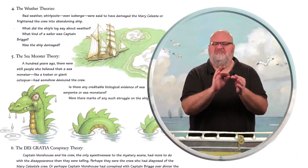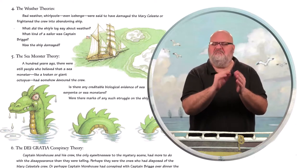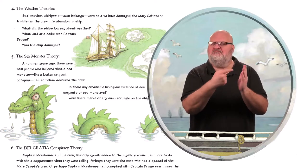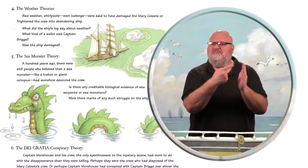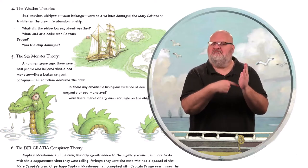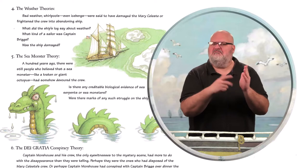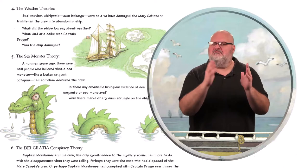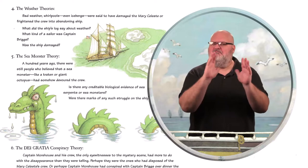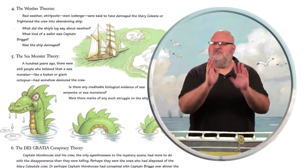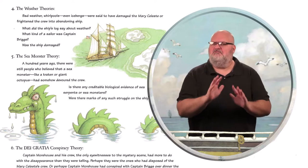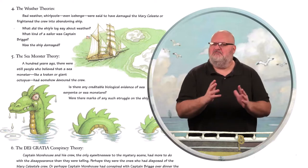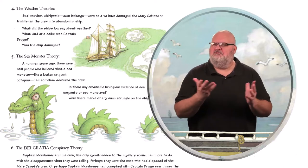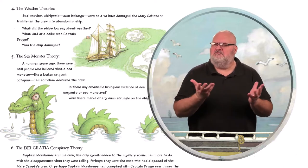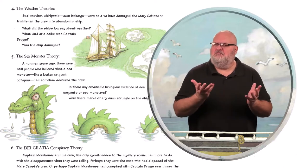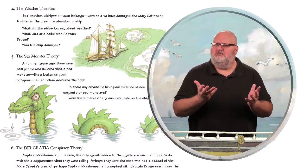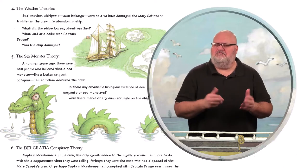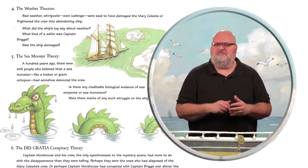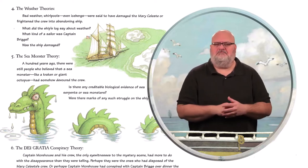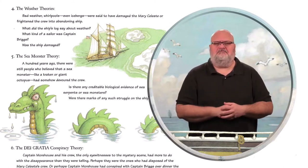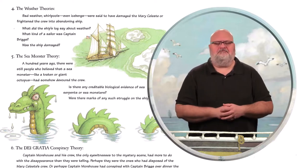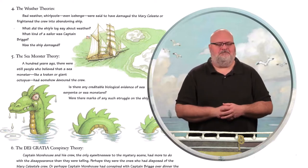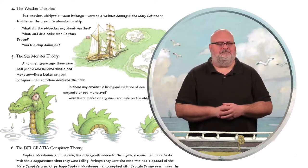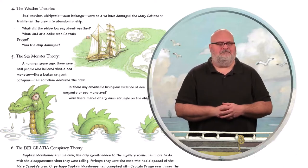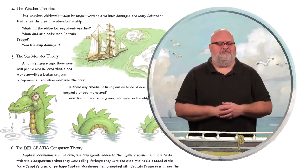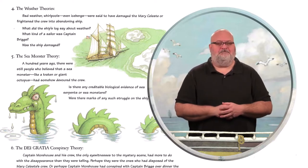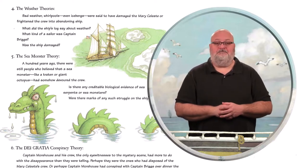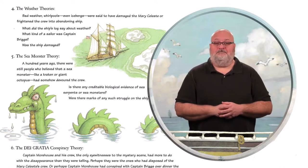What did the ship's logs say about weather?